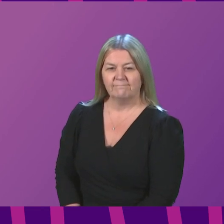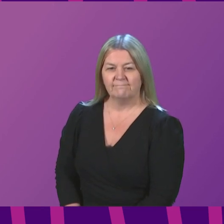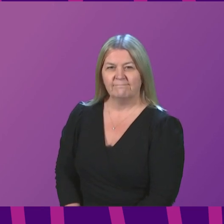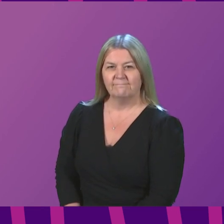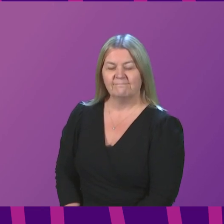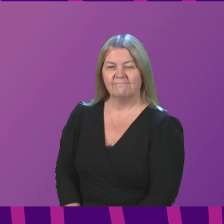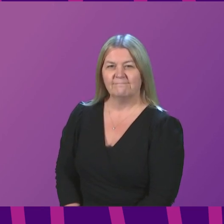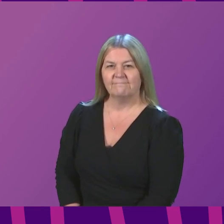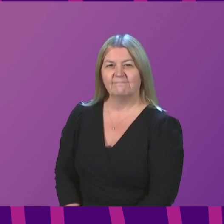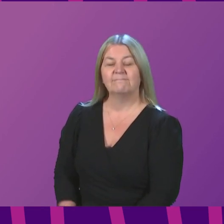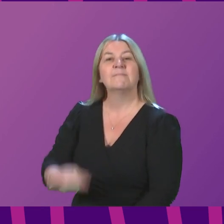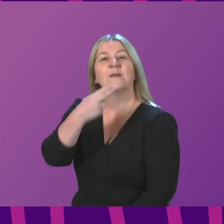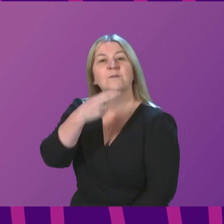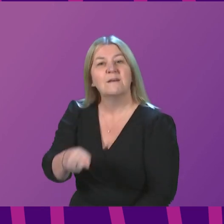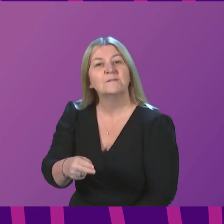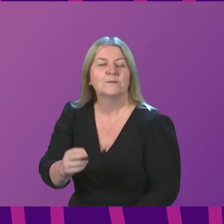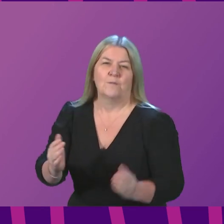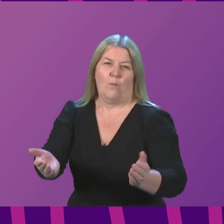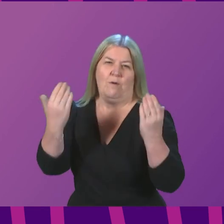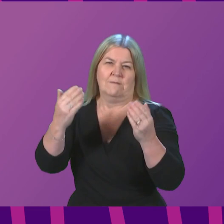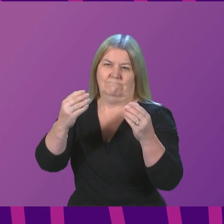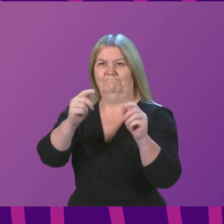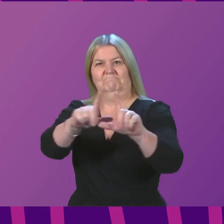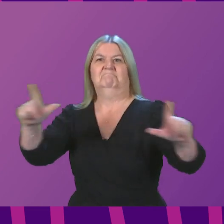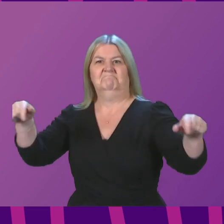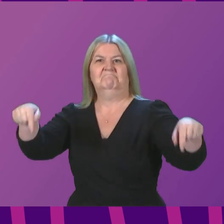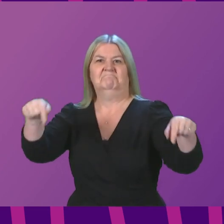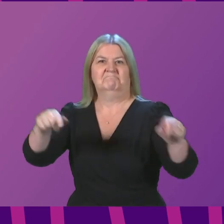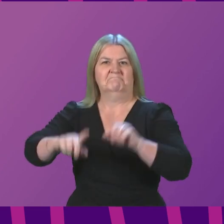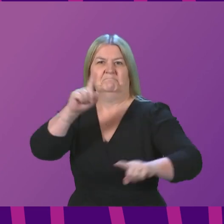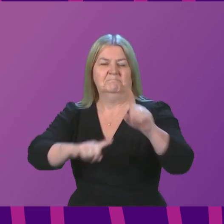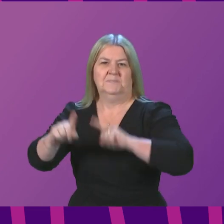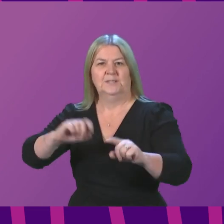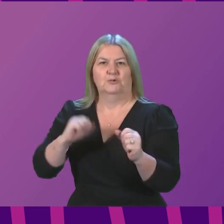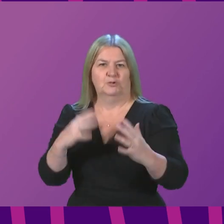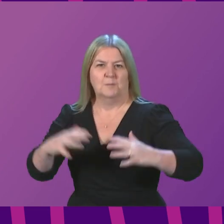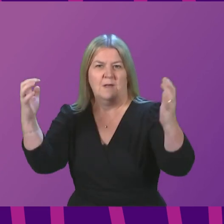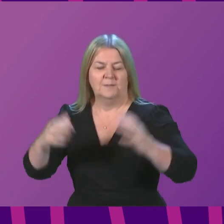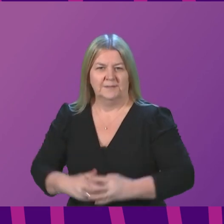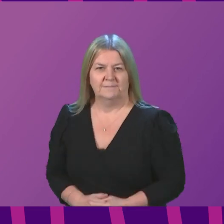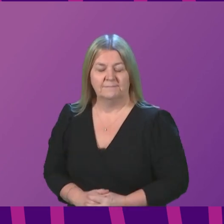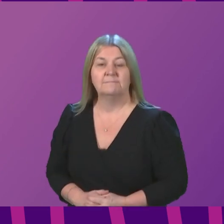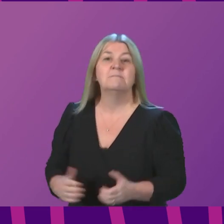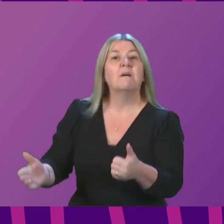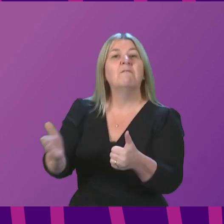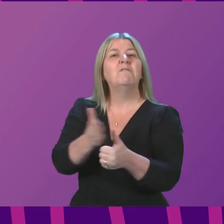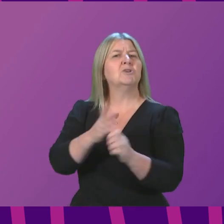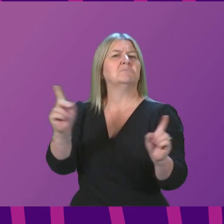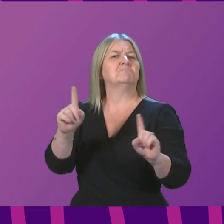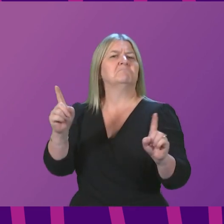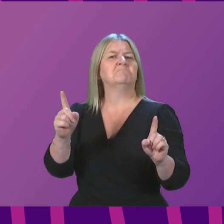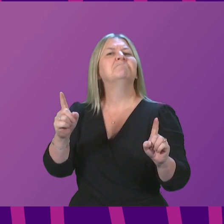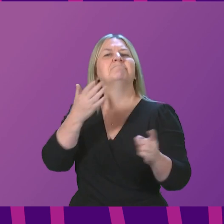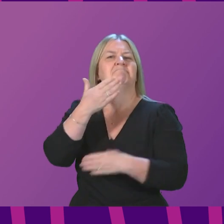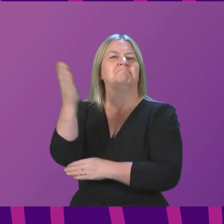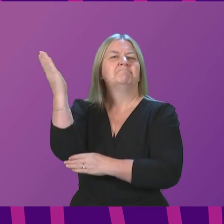Good afternoon and welcome to this virtual meeting of the Scottish Parliament. The first item of business is a statement by